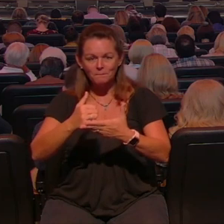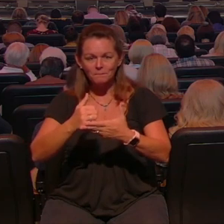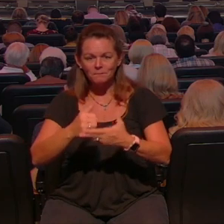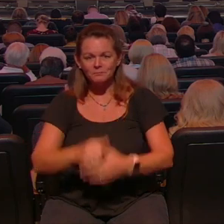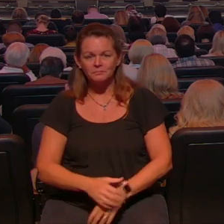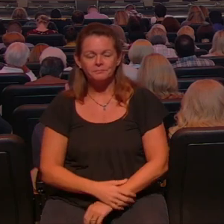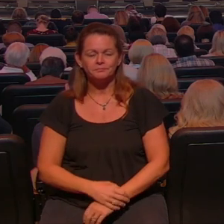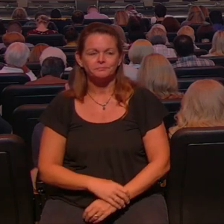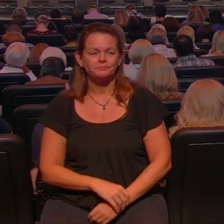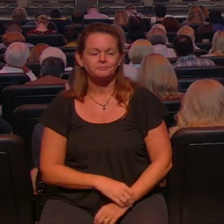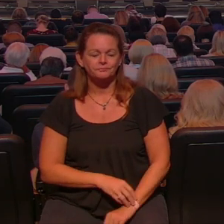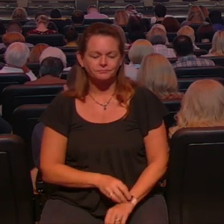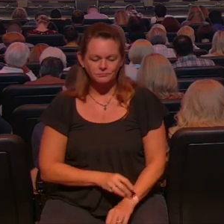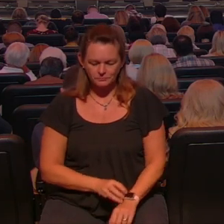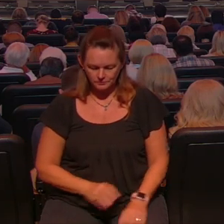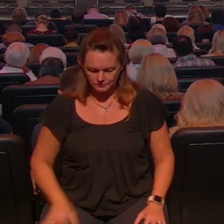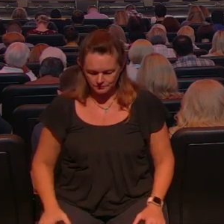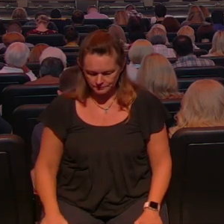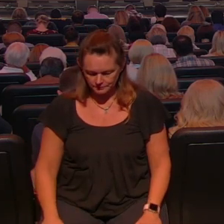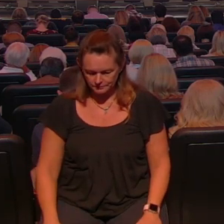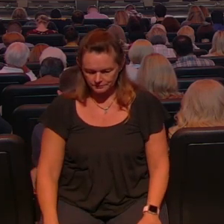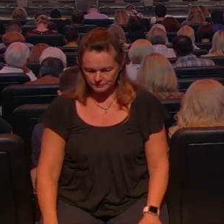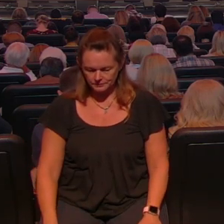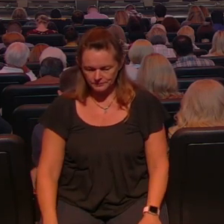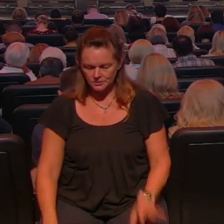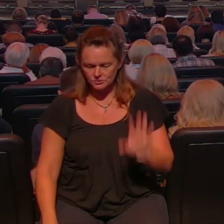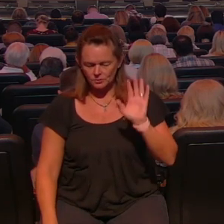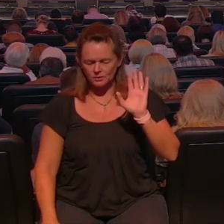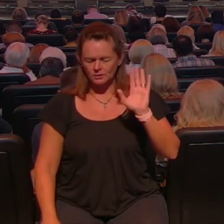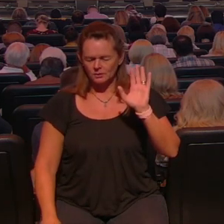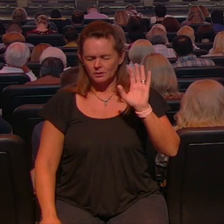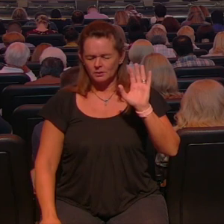so I just want you to just take a moment and just say to the Lord whatever you need to say to him right now